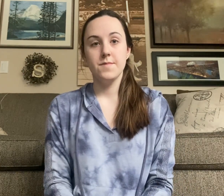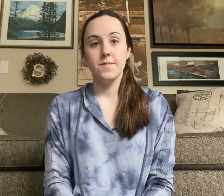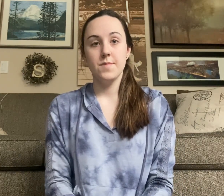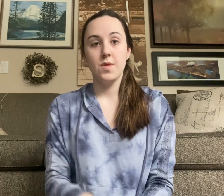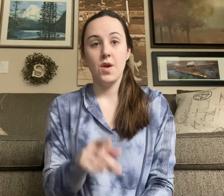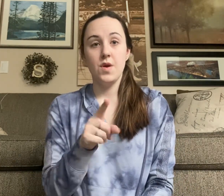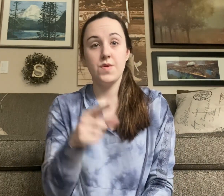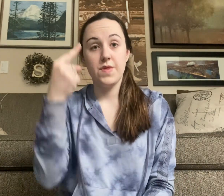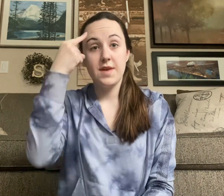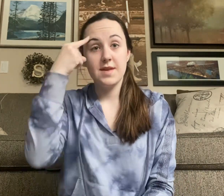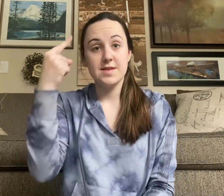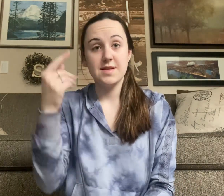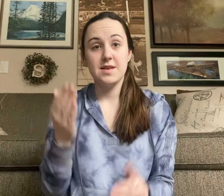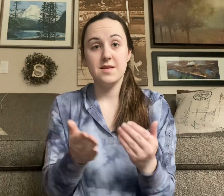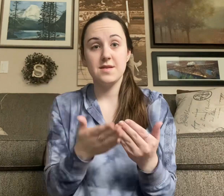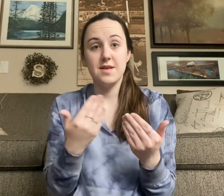You think it's easy